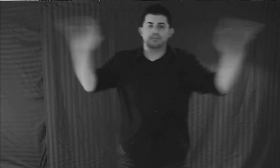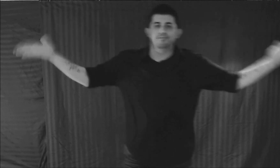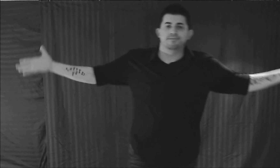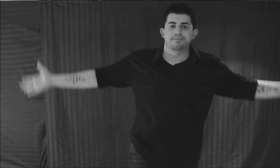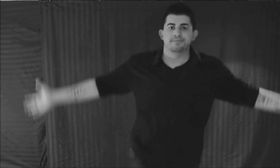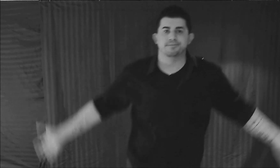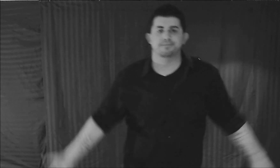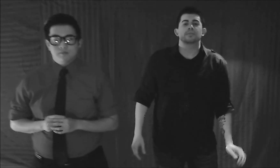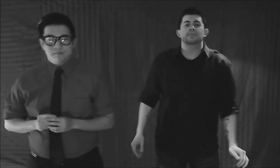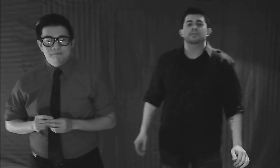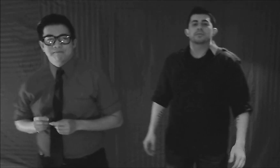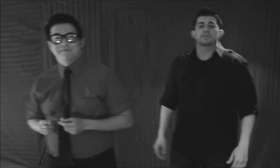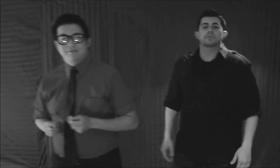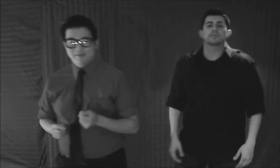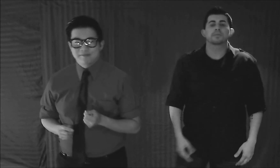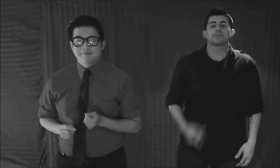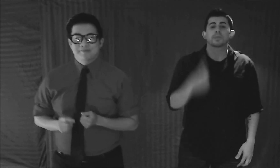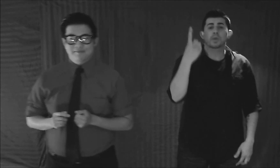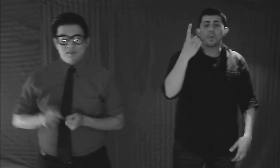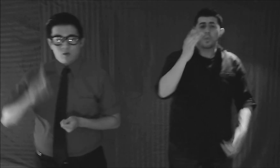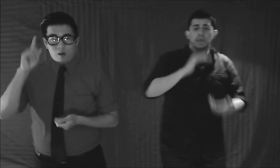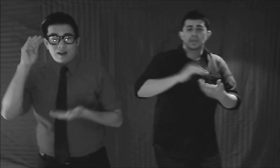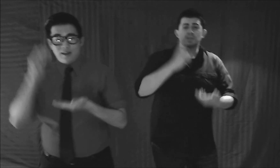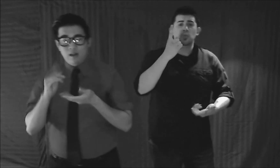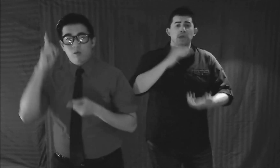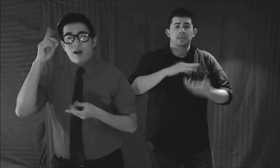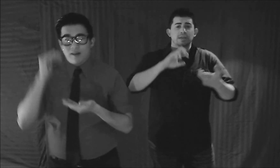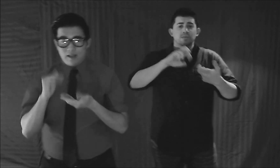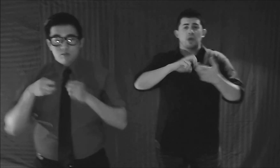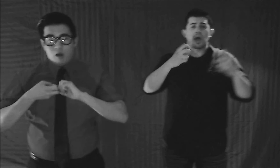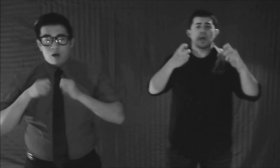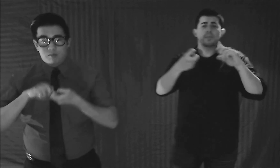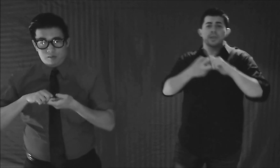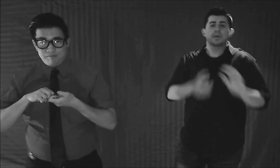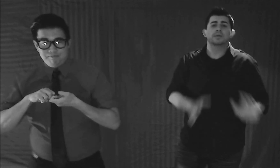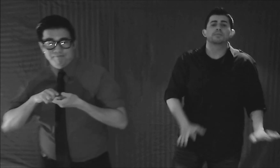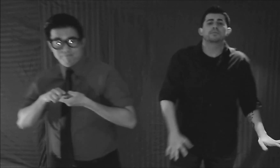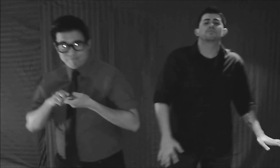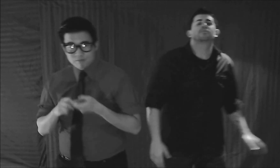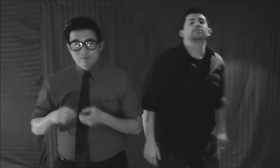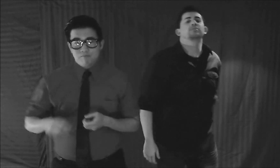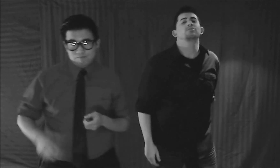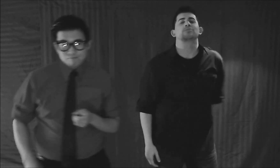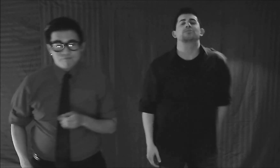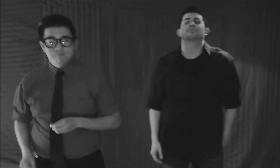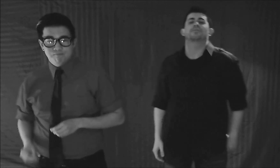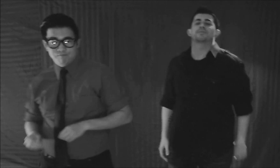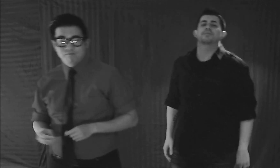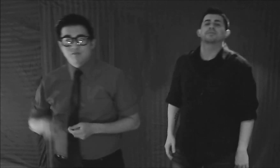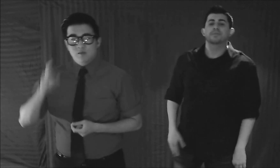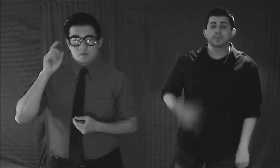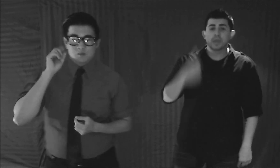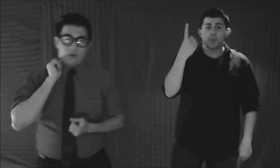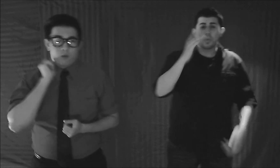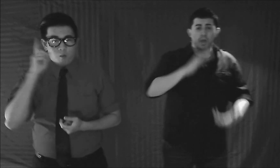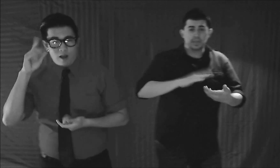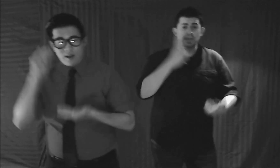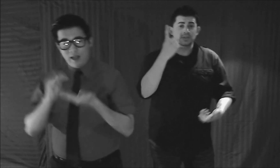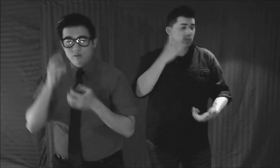what? Mmm, one less, one less problem, love, love, love Mmm, one less,